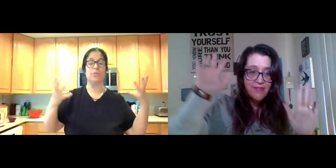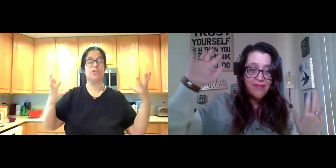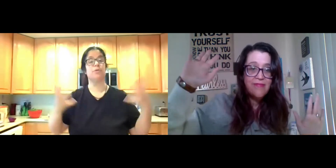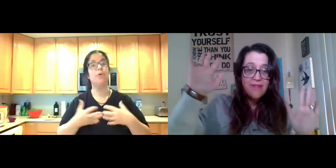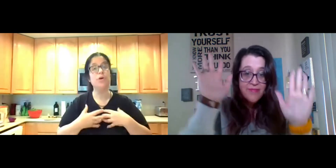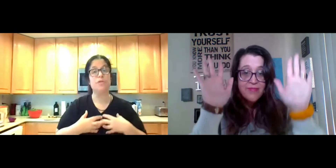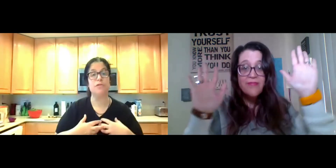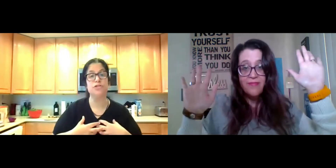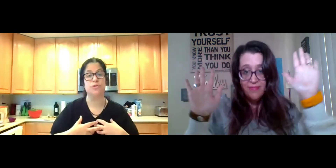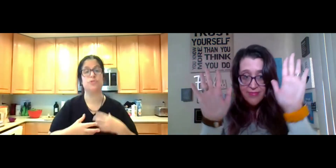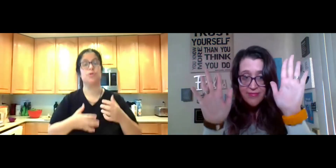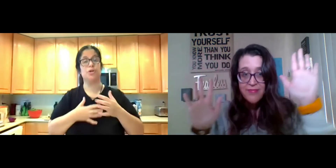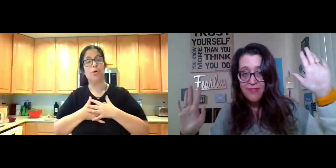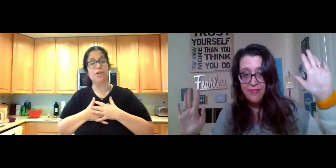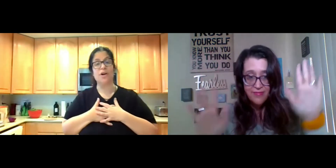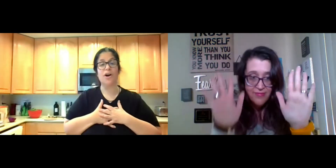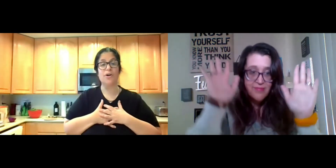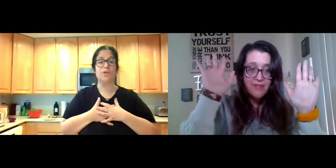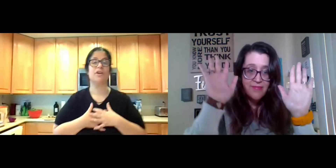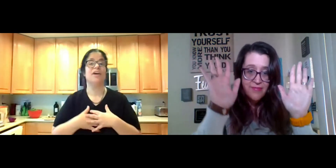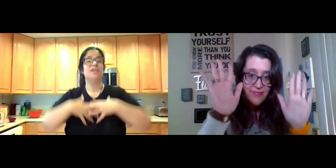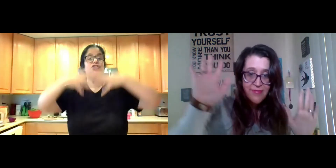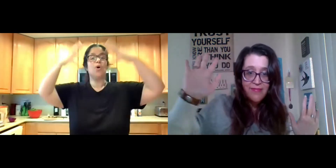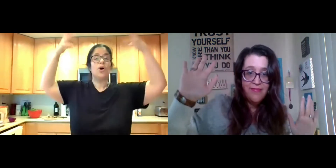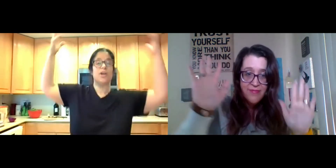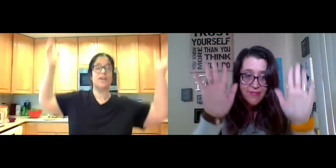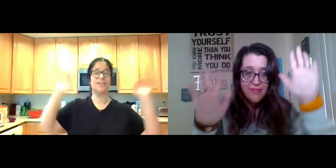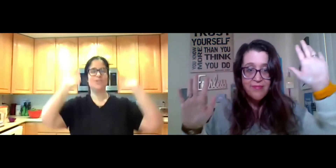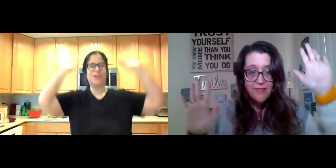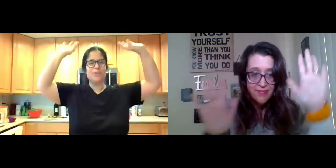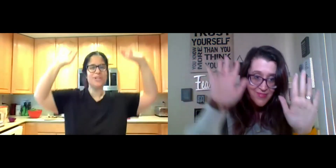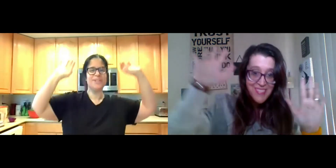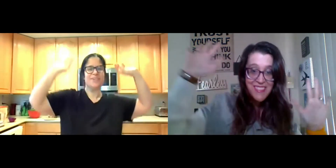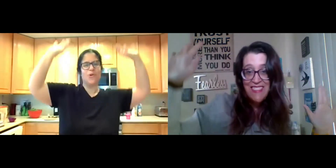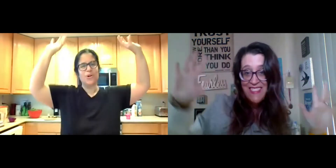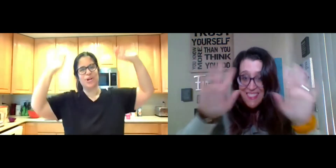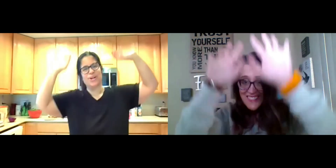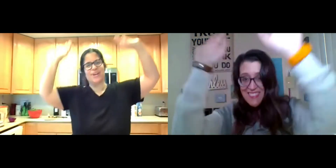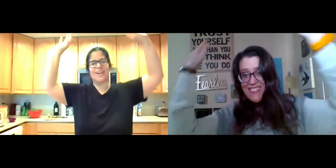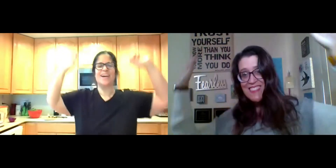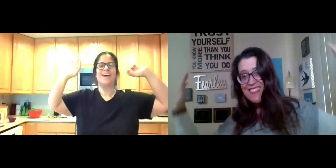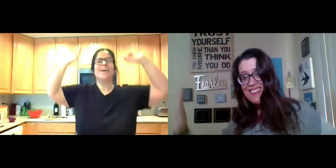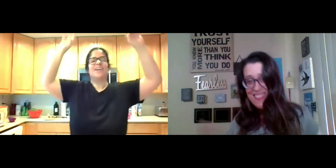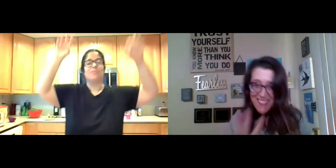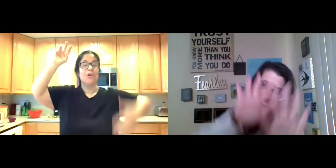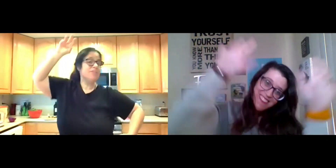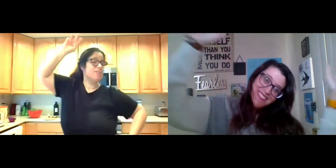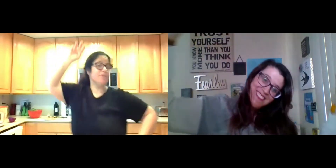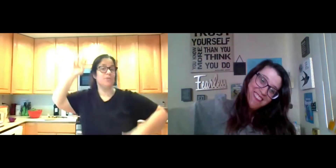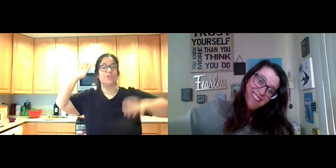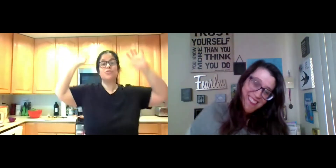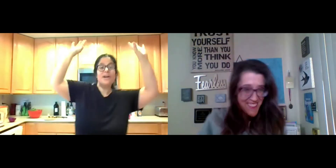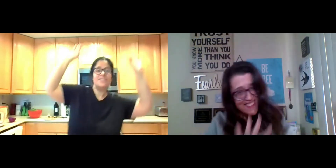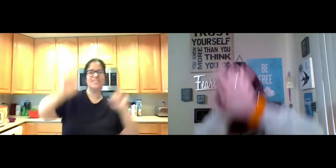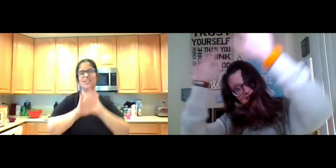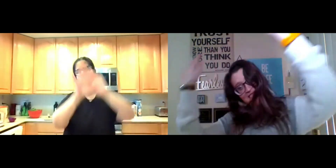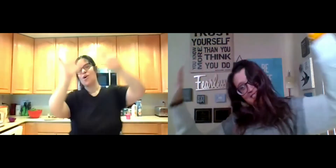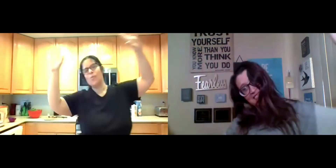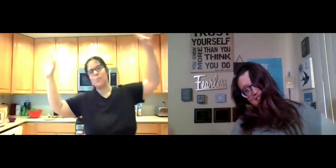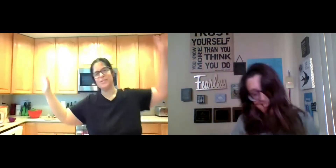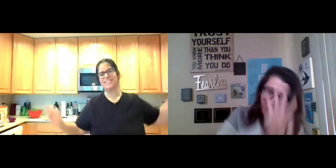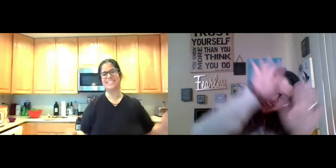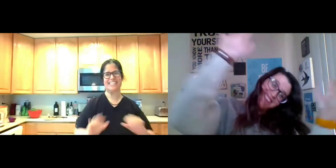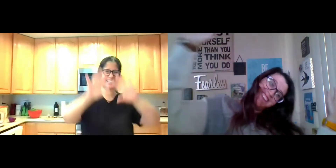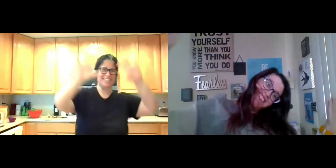you're born with, you're born with virtue. So you're born in the heart with joy, tranquility, order. You're born in the spleen with trust,